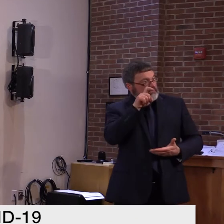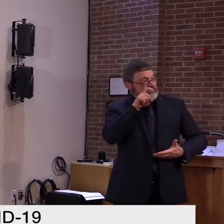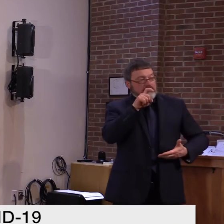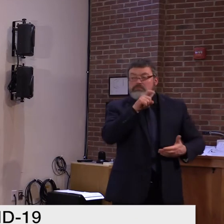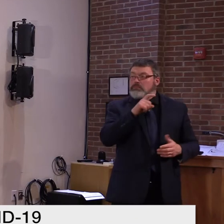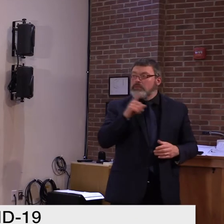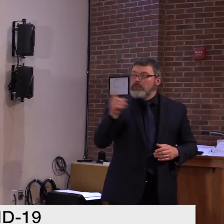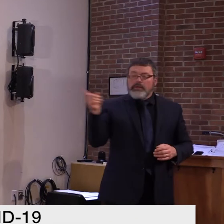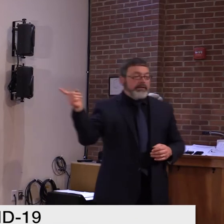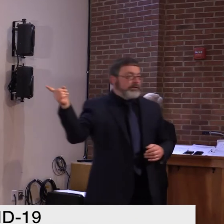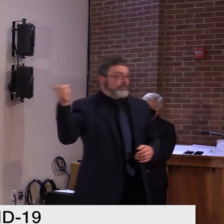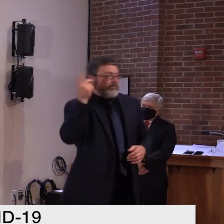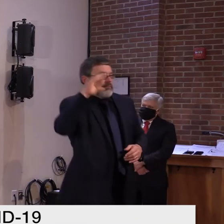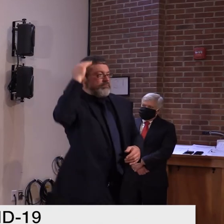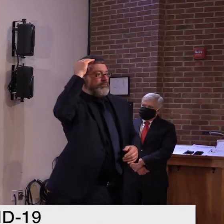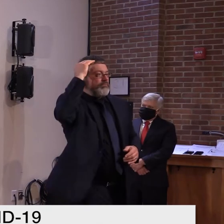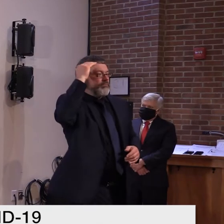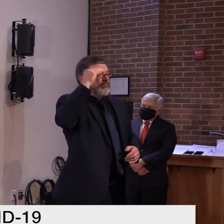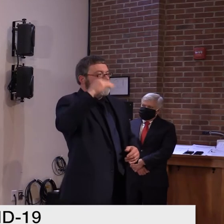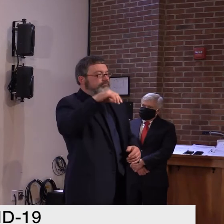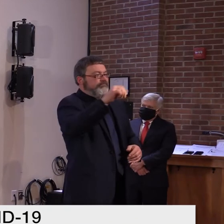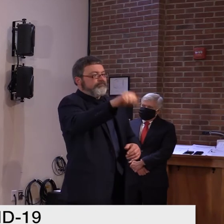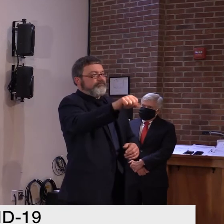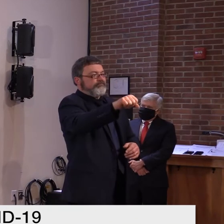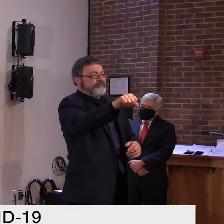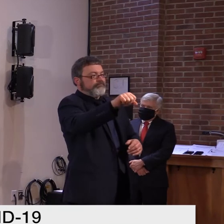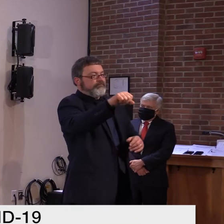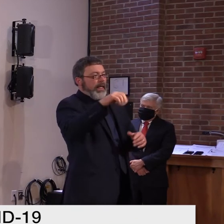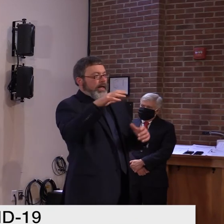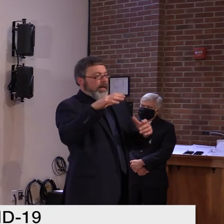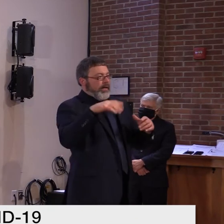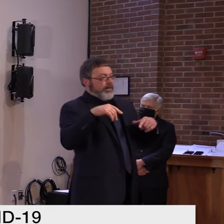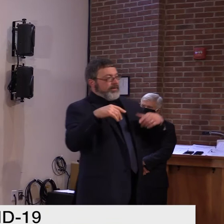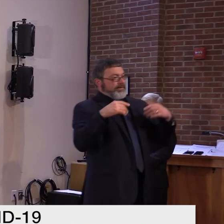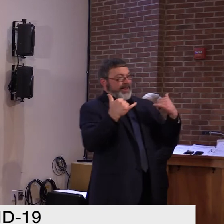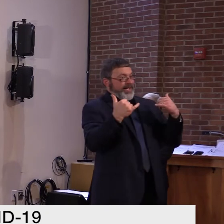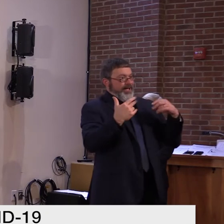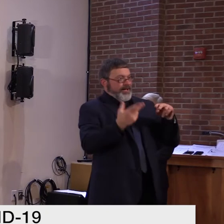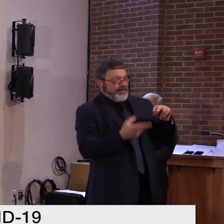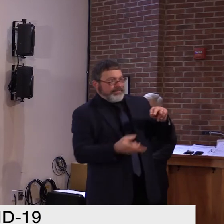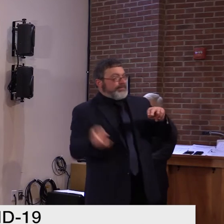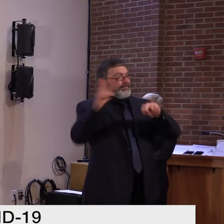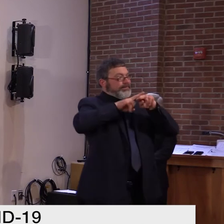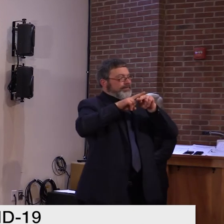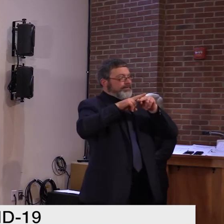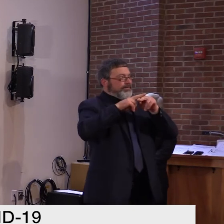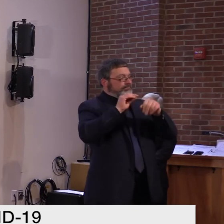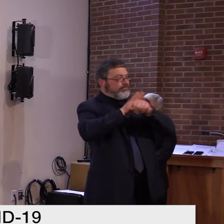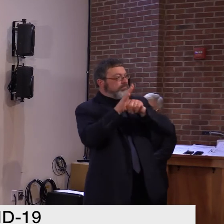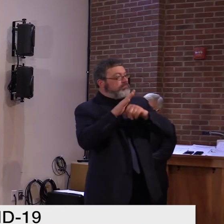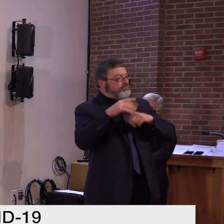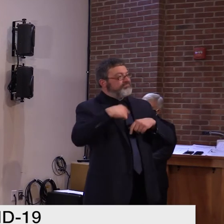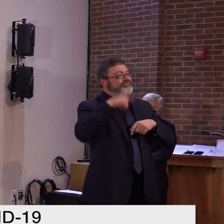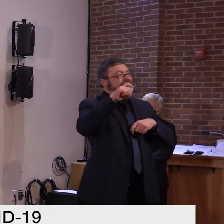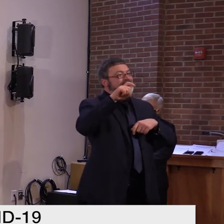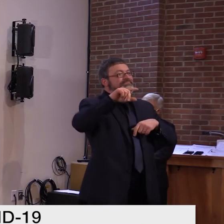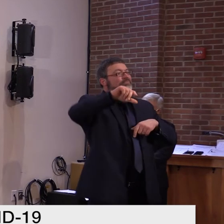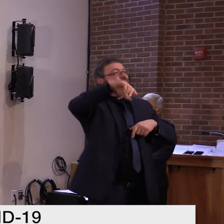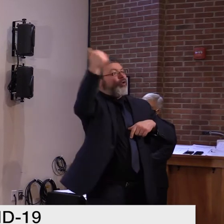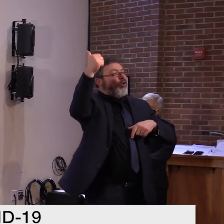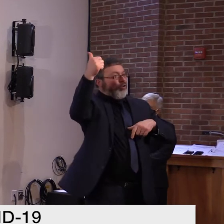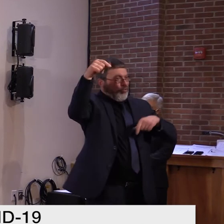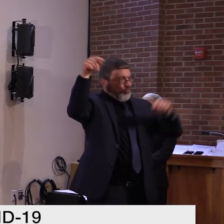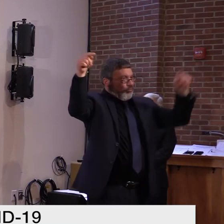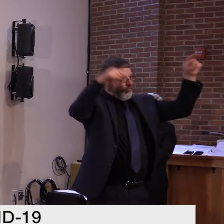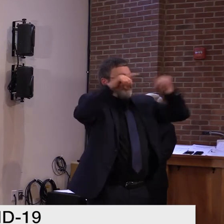Yeah, with the enhanced volume of, uh, all the cases and the need for multiple people on the phone all the time, they no longer